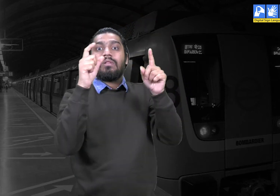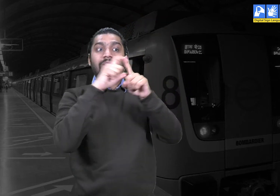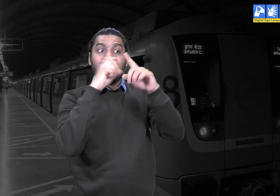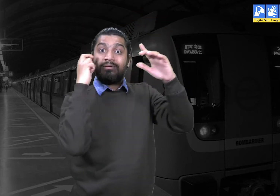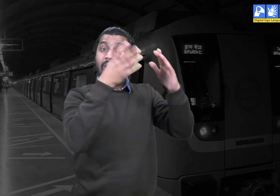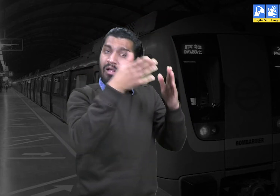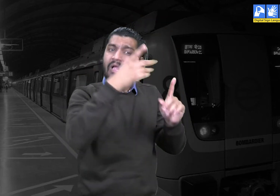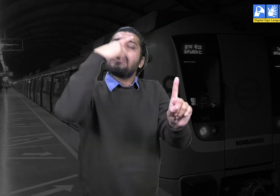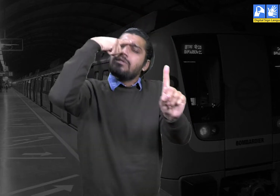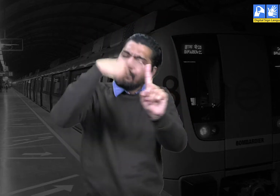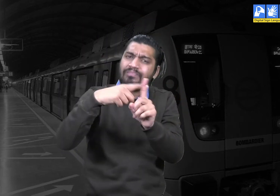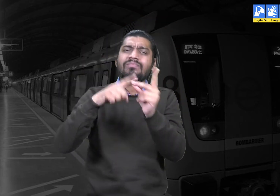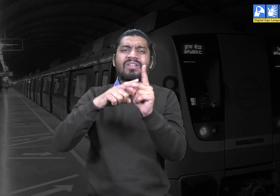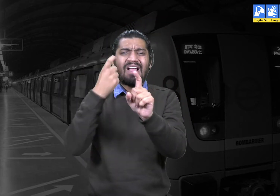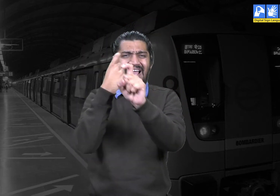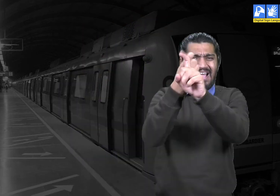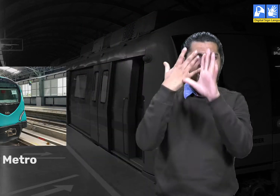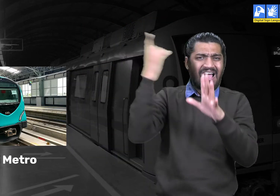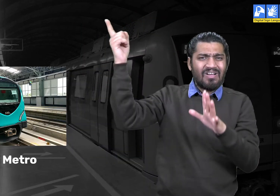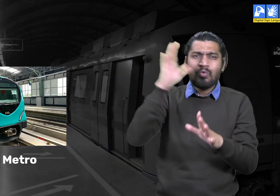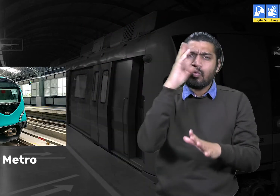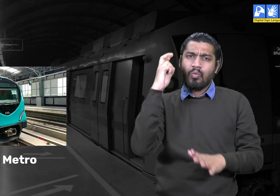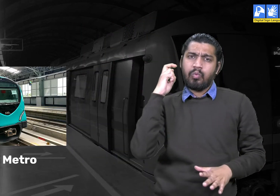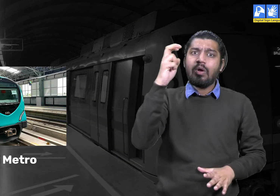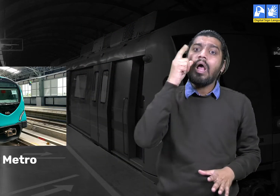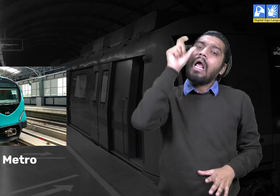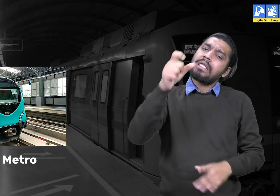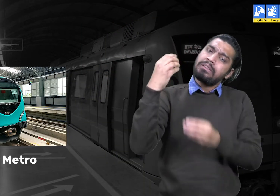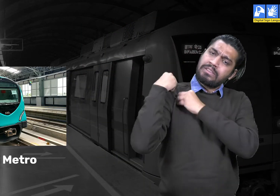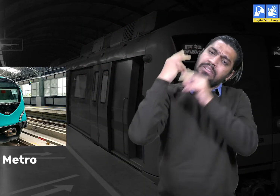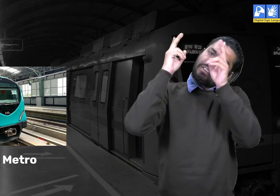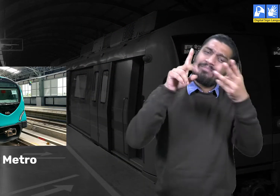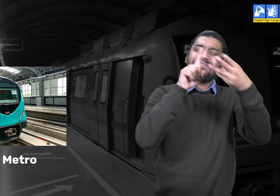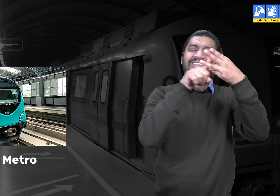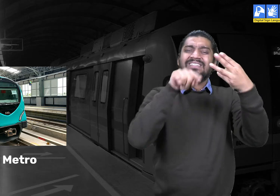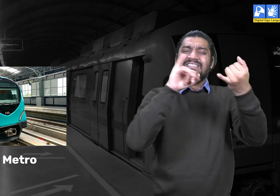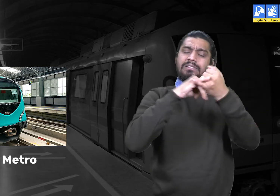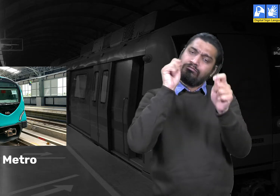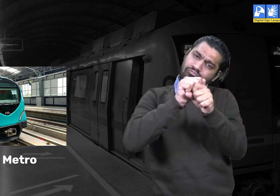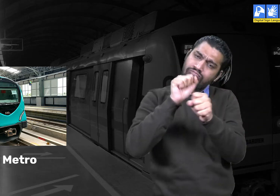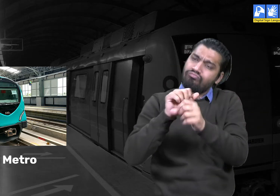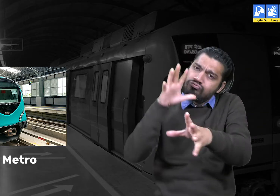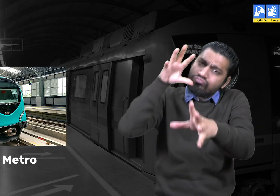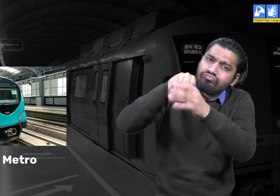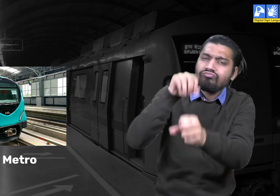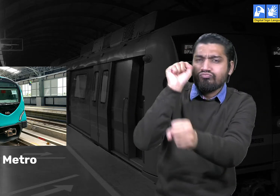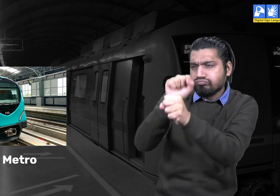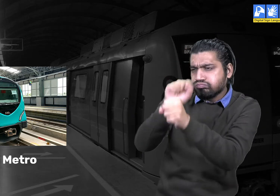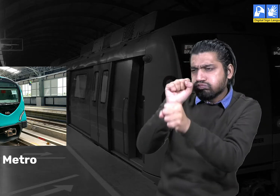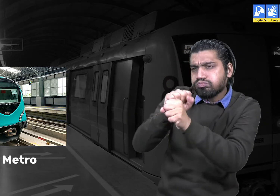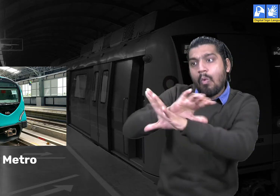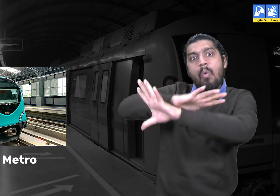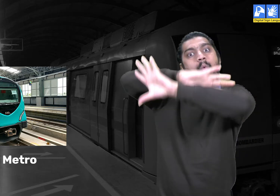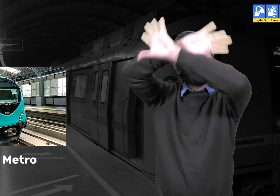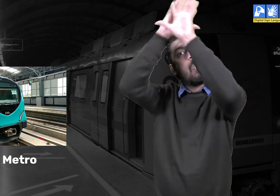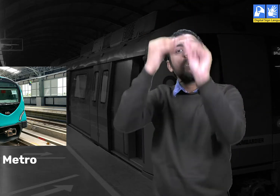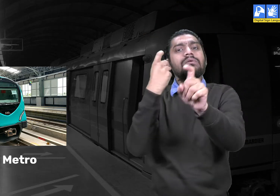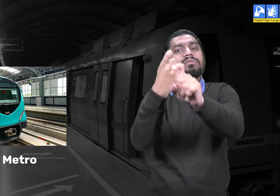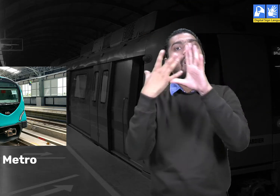work very meticulously. Similarly, in Kerala, the Kochi Metro project was also managed and coordinated by E.